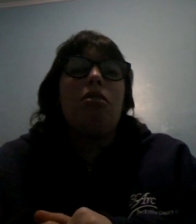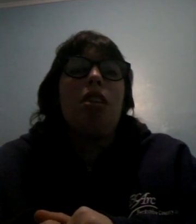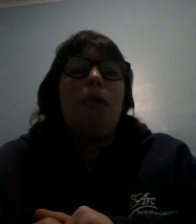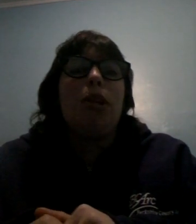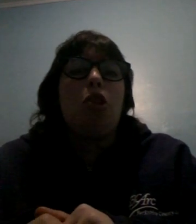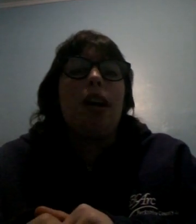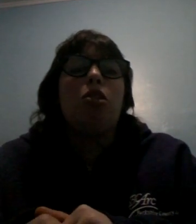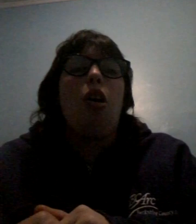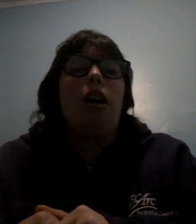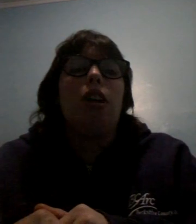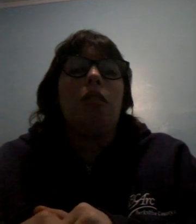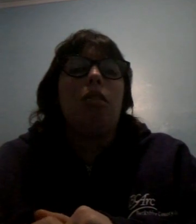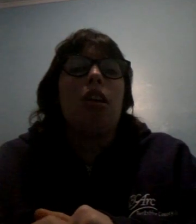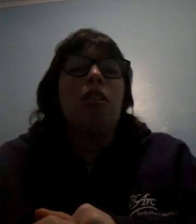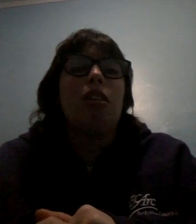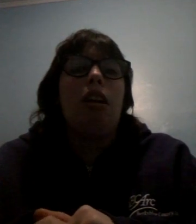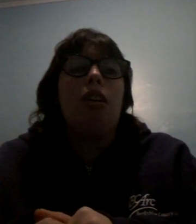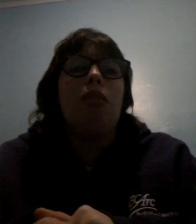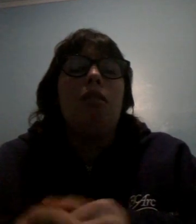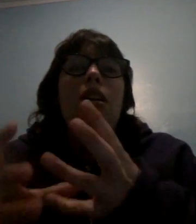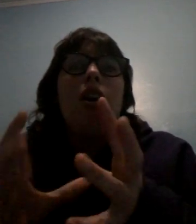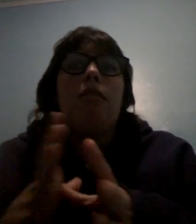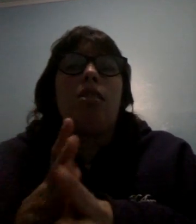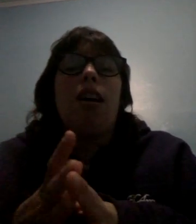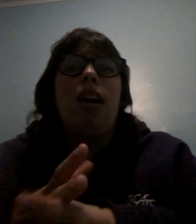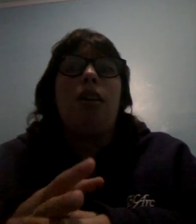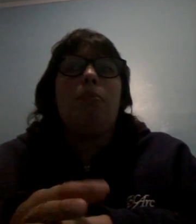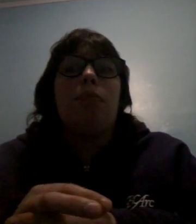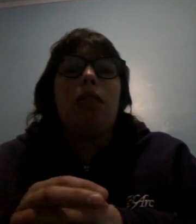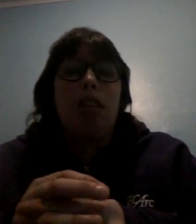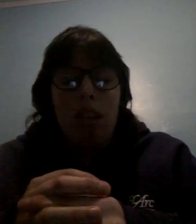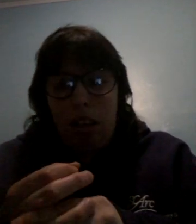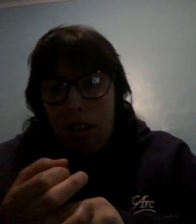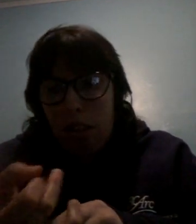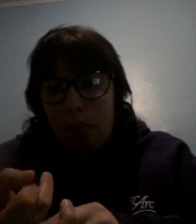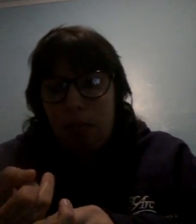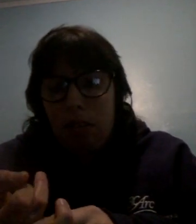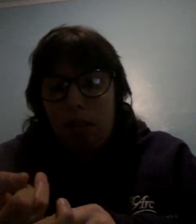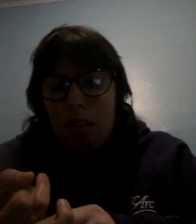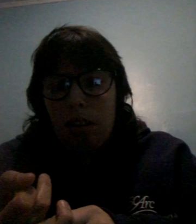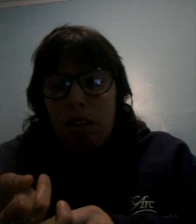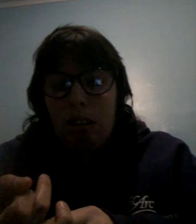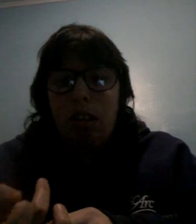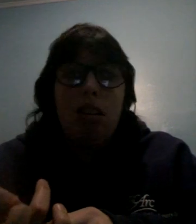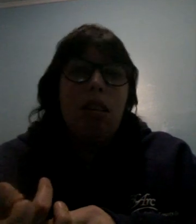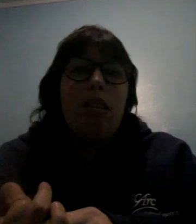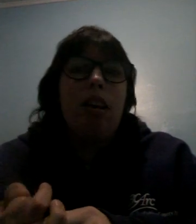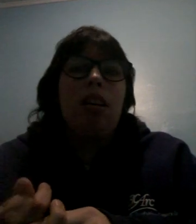feels like I'm trying too hard on this it feels like I am and and yeah